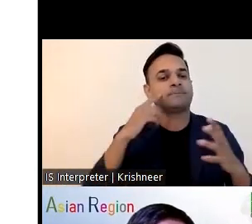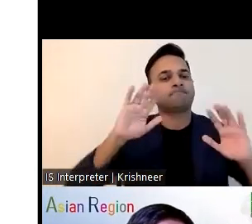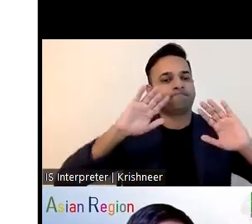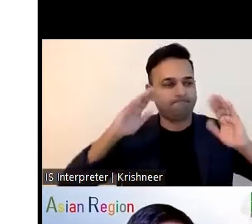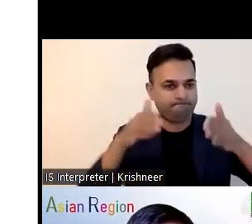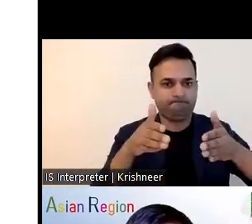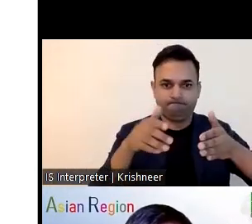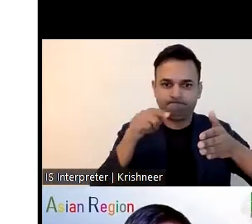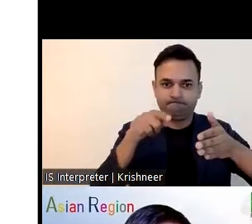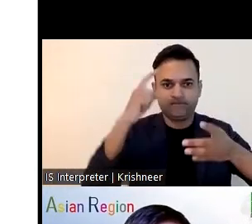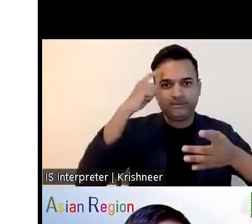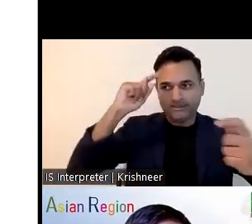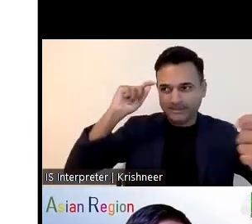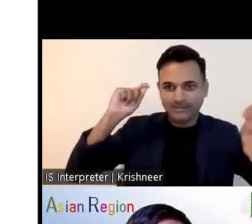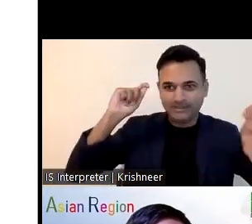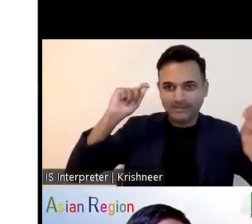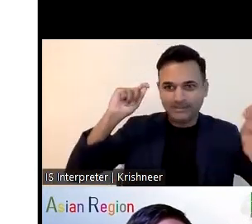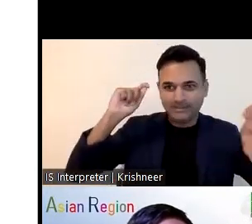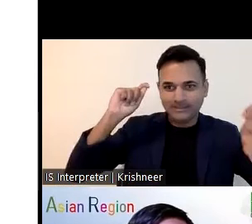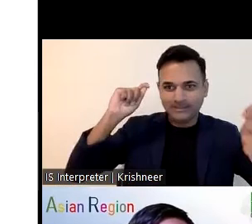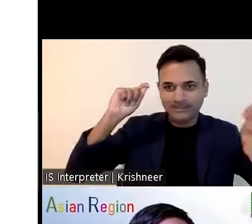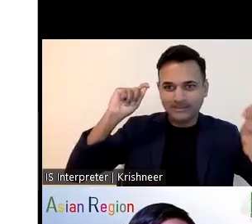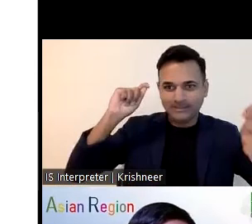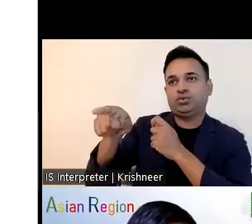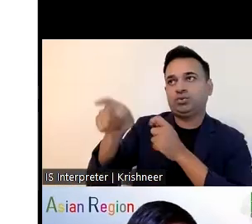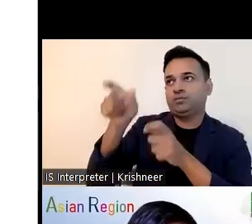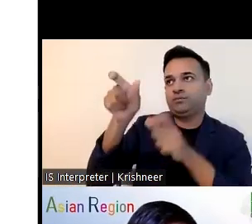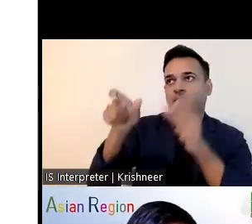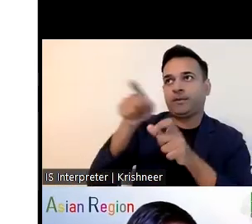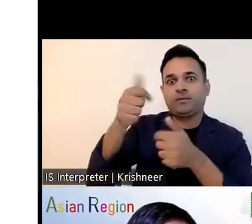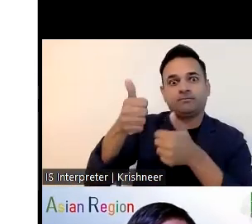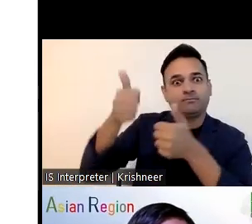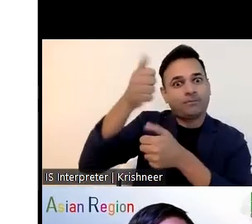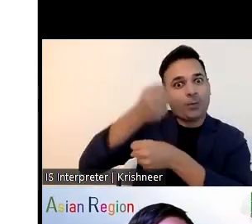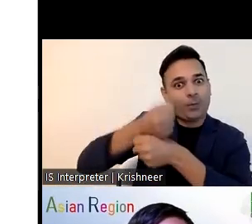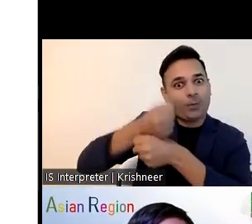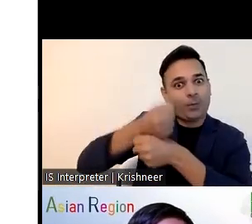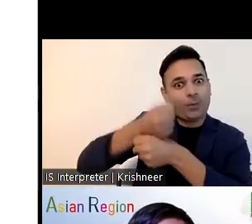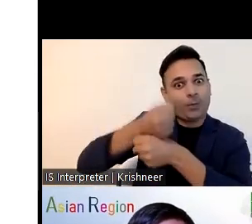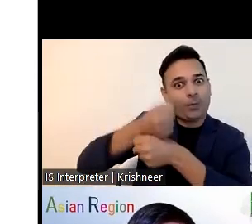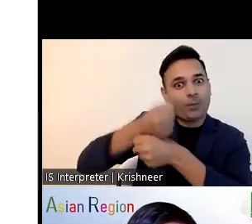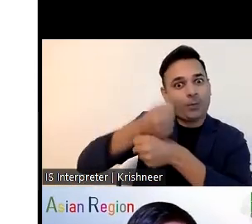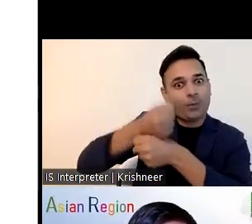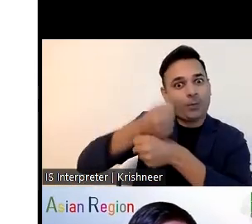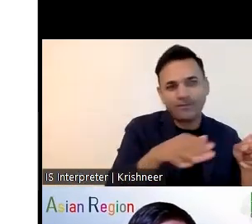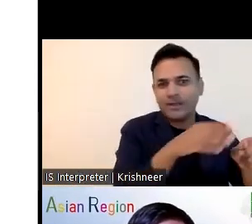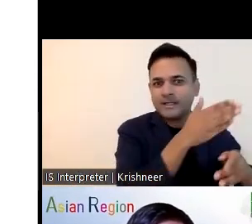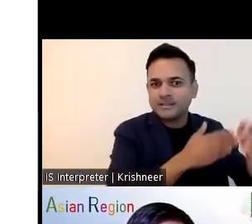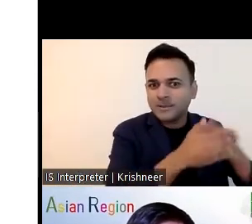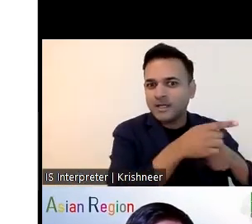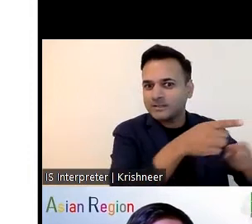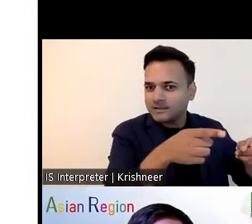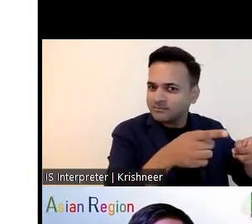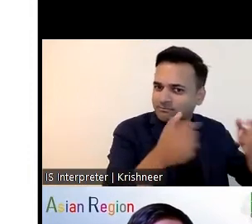uh the person with disability in the job and we need to uh rethink and change about our job